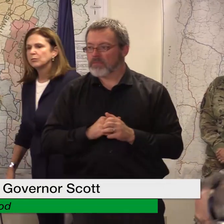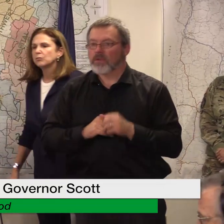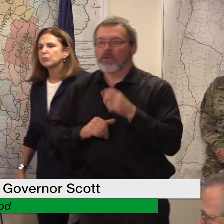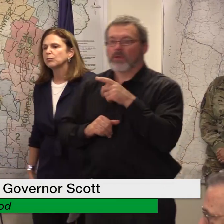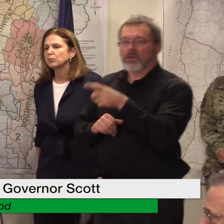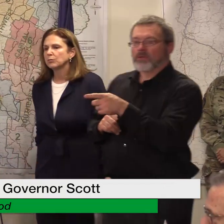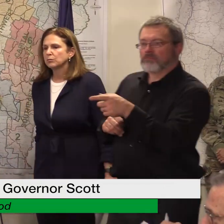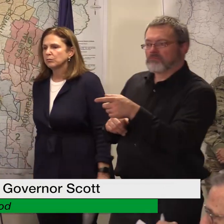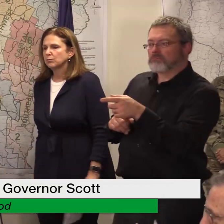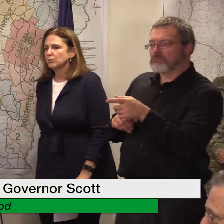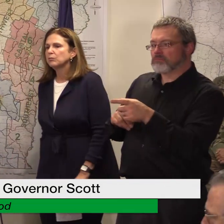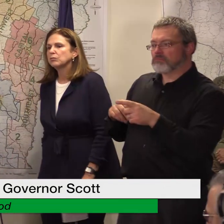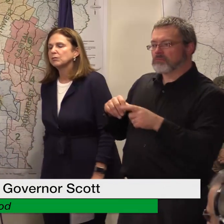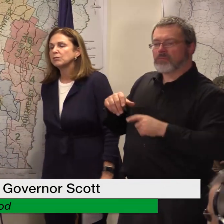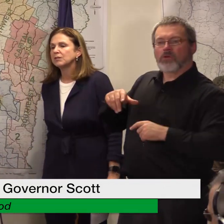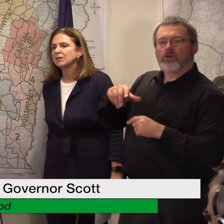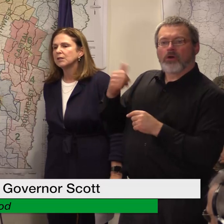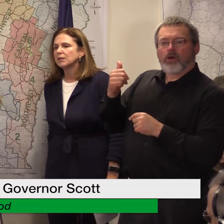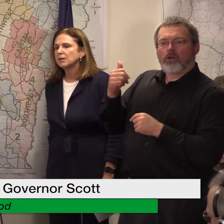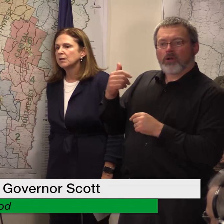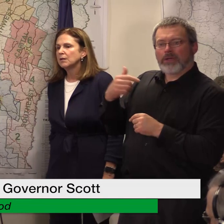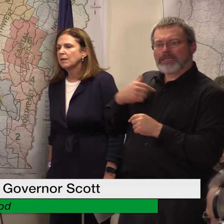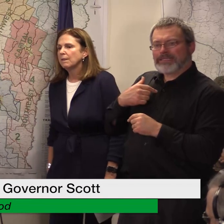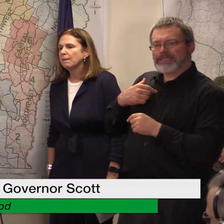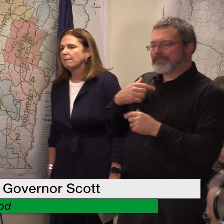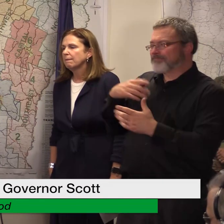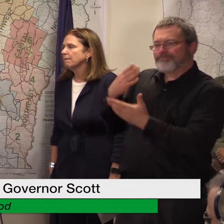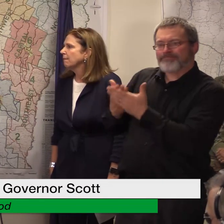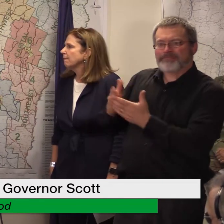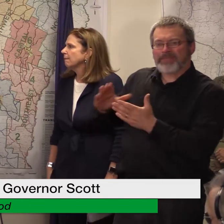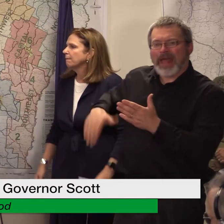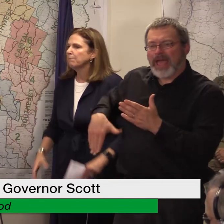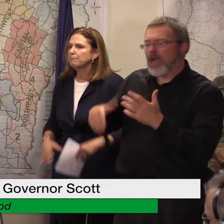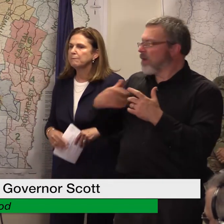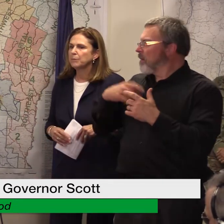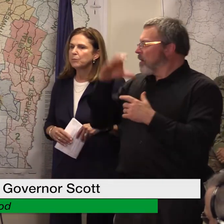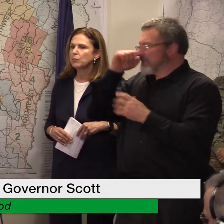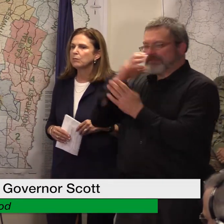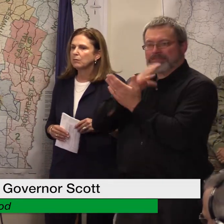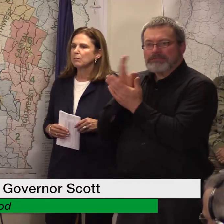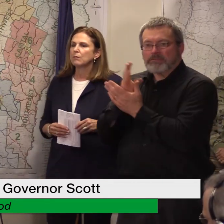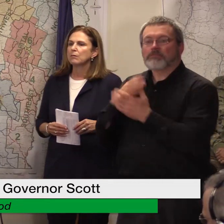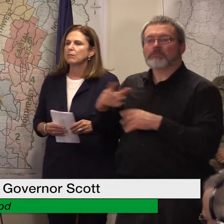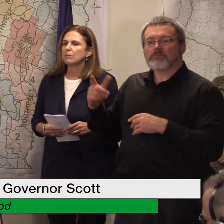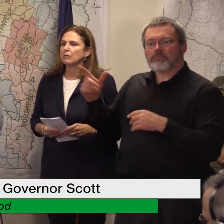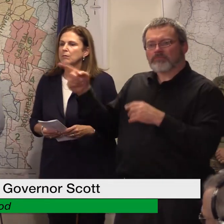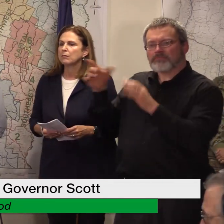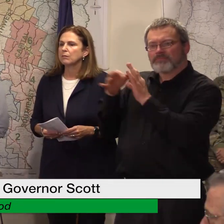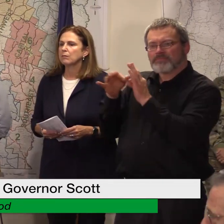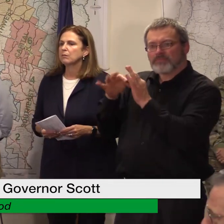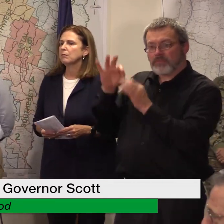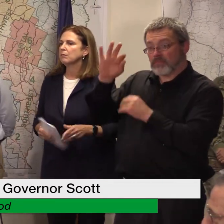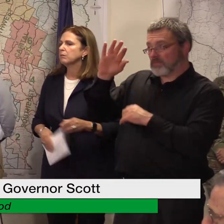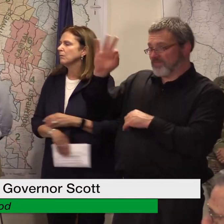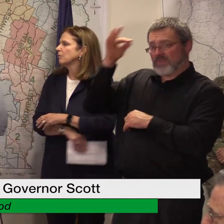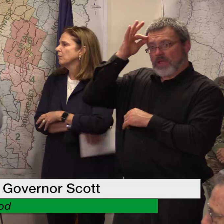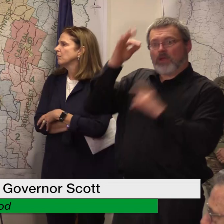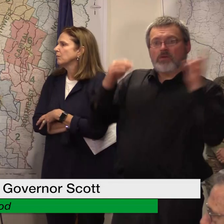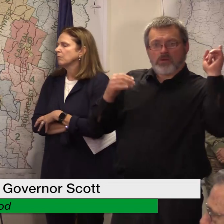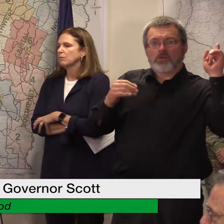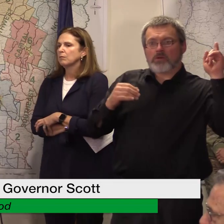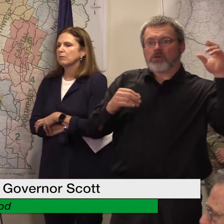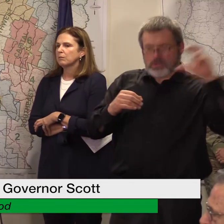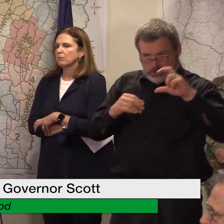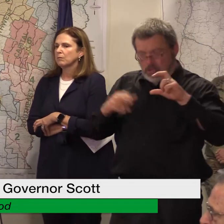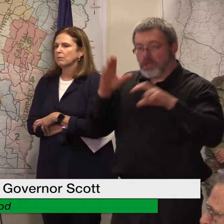one more question too i'm sorry i walked in a few minutes late and you guys might have covered this um you had talked about the need for some federal funding to bolster these business